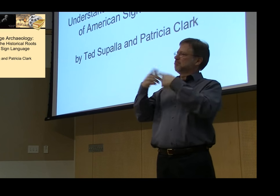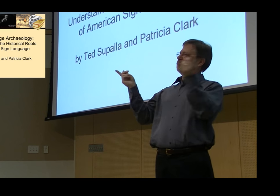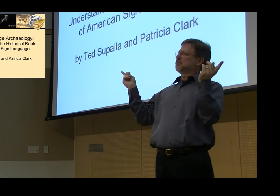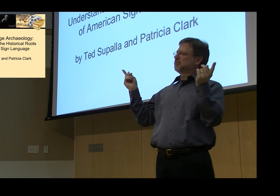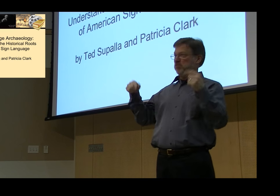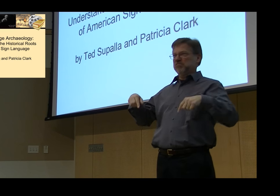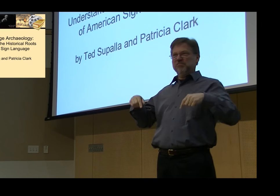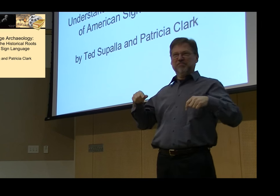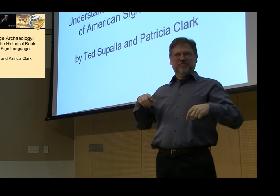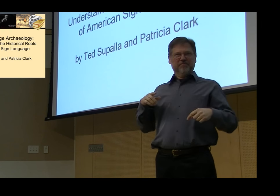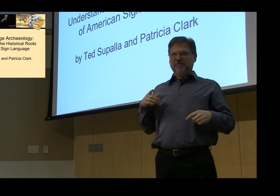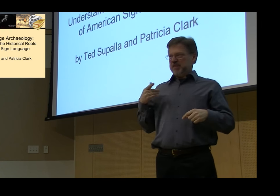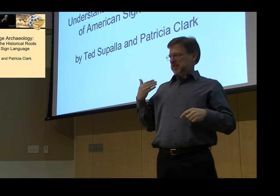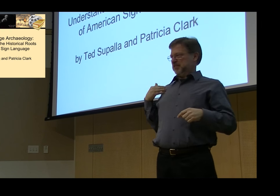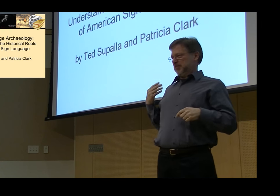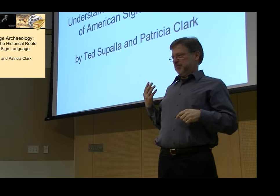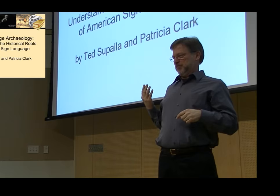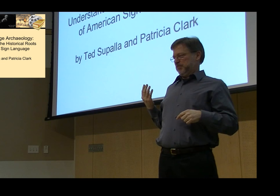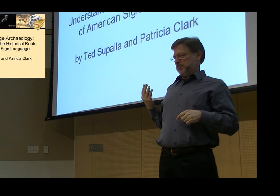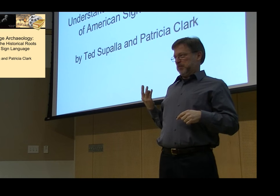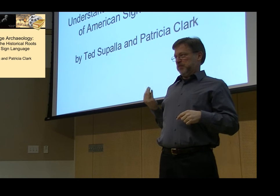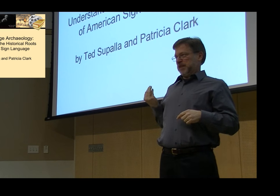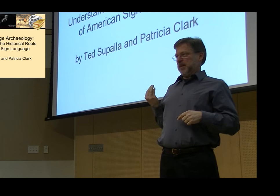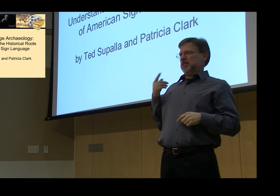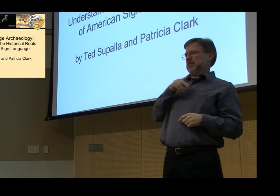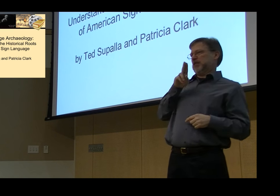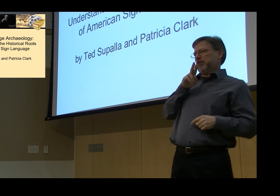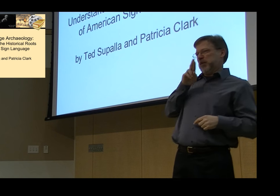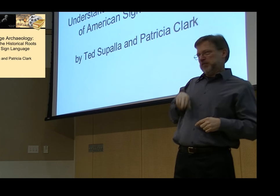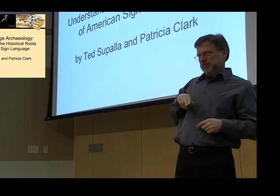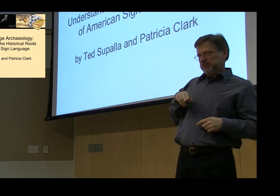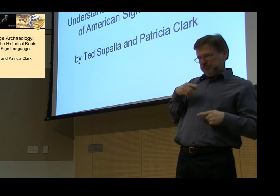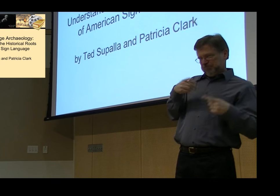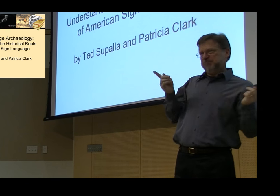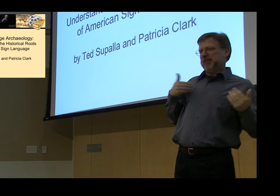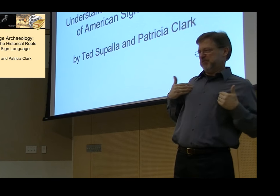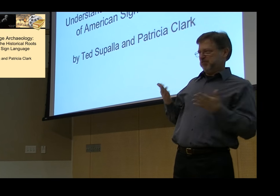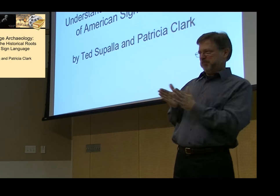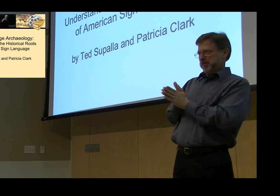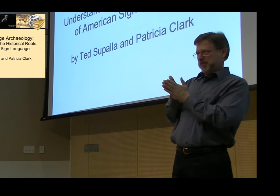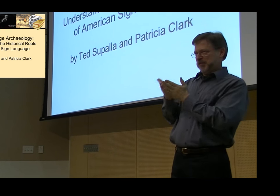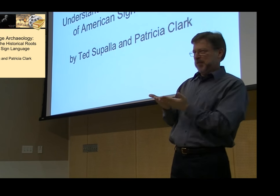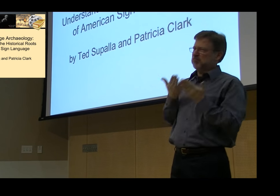The purpose today is for our presentation, well, we presented on Monday at the University of Rochester